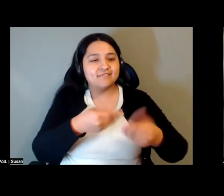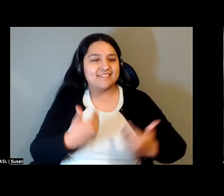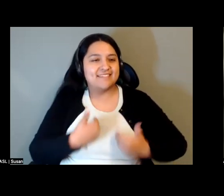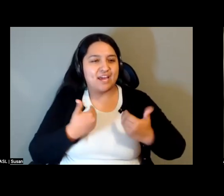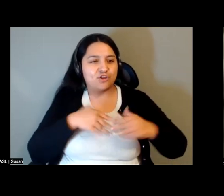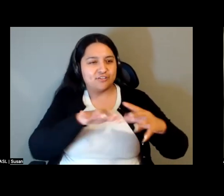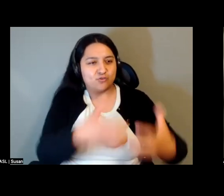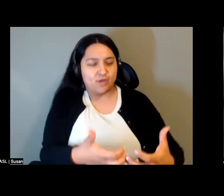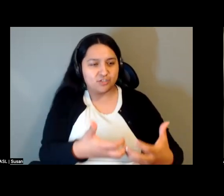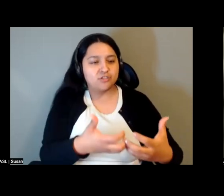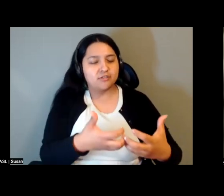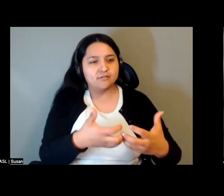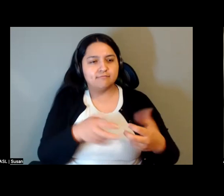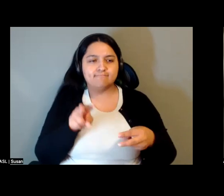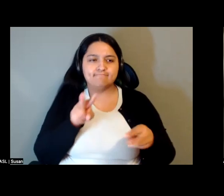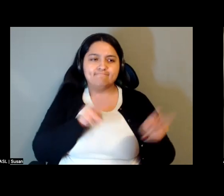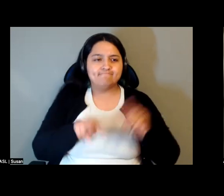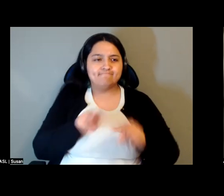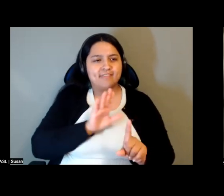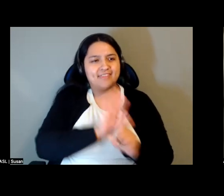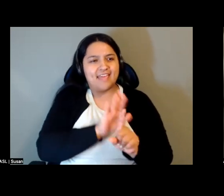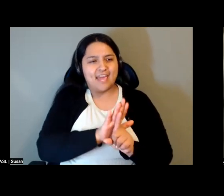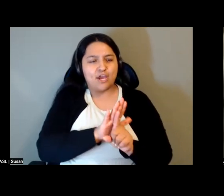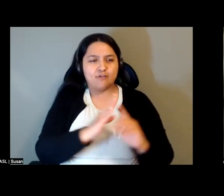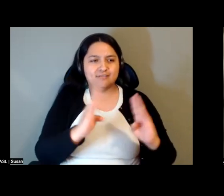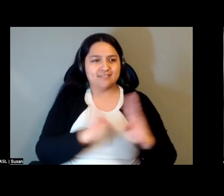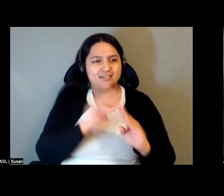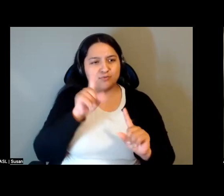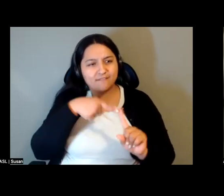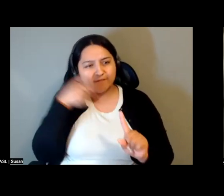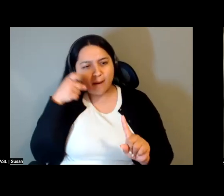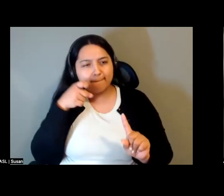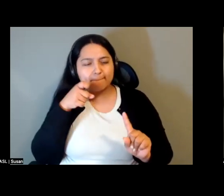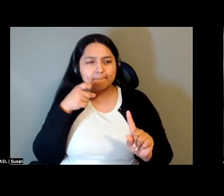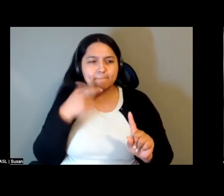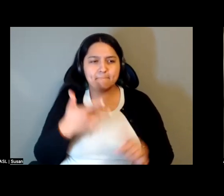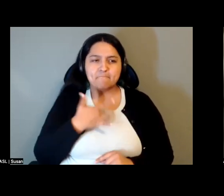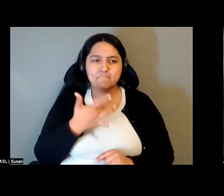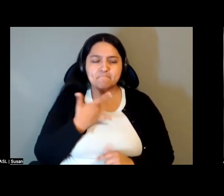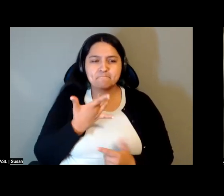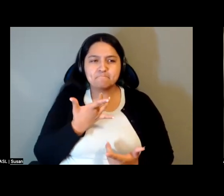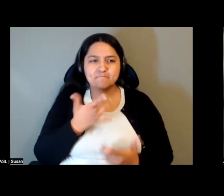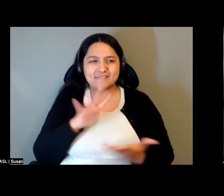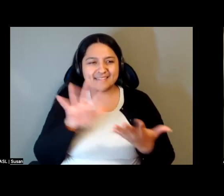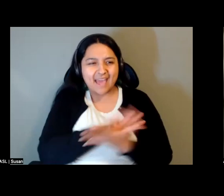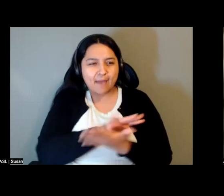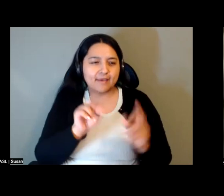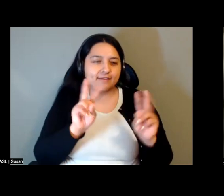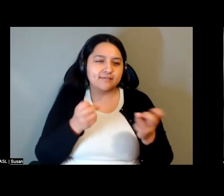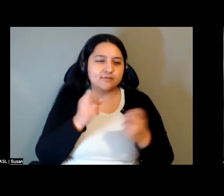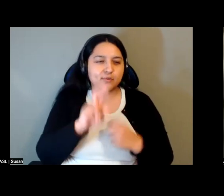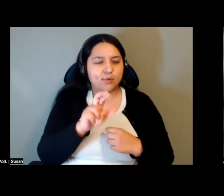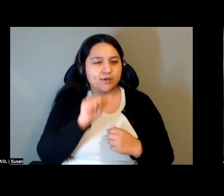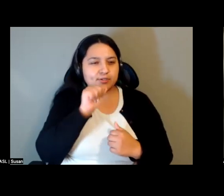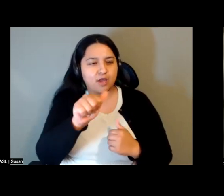they come from as irrevocably damaged or inadequate, and the horizons of plausible attainment and